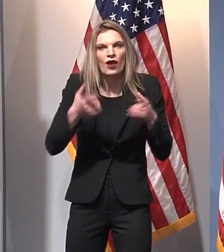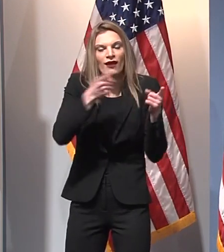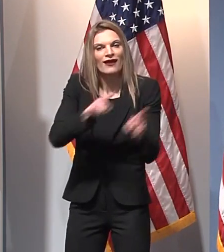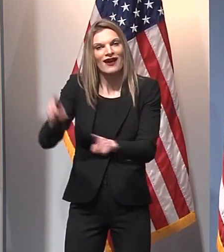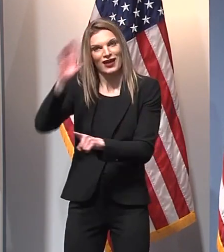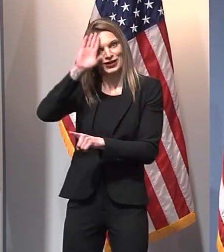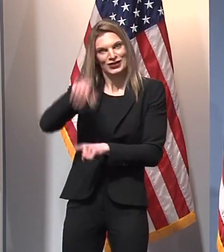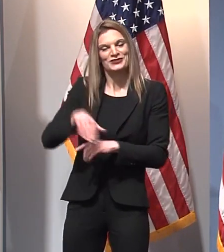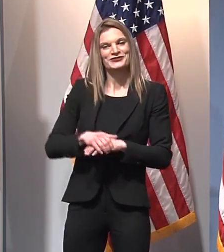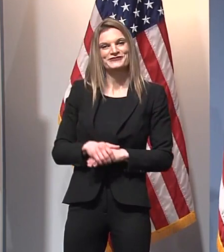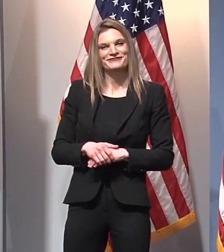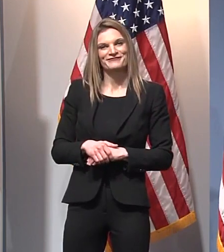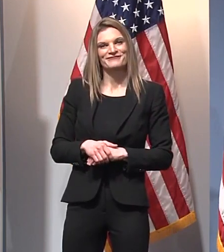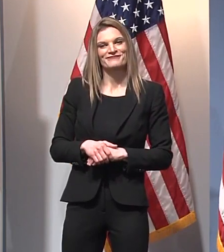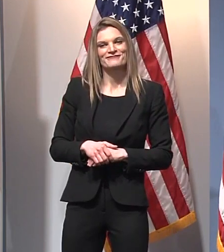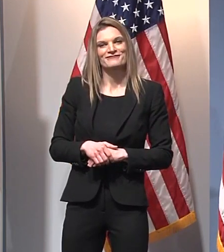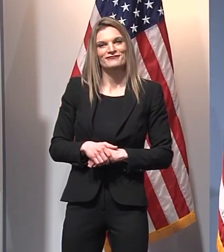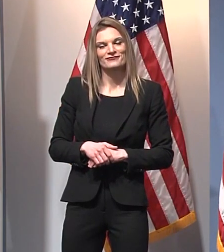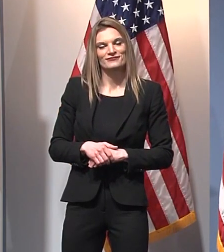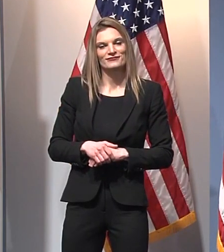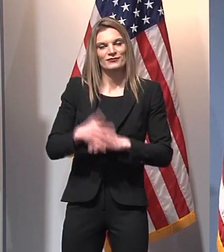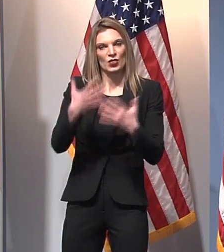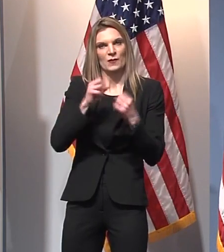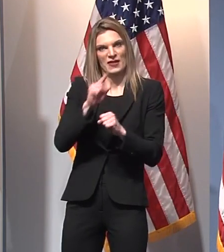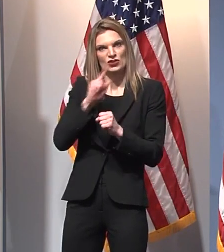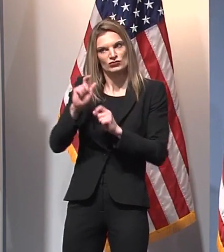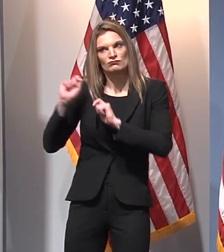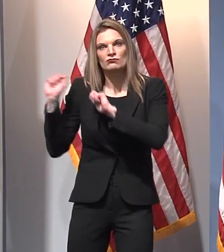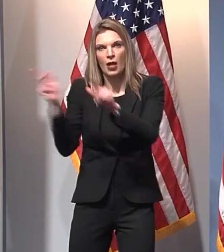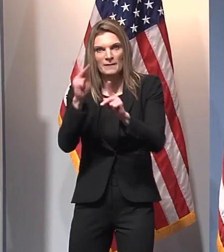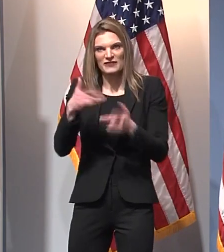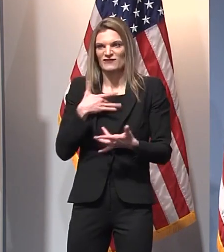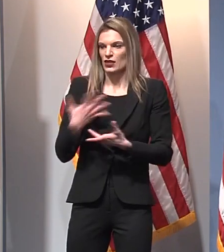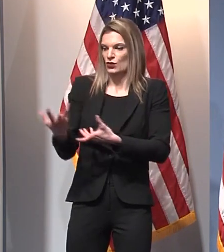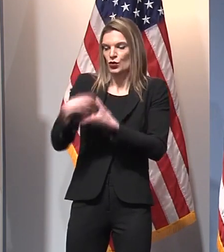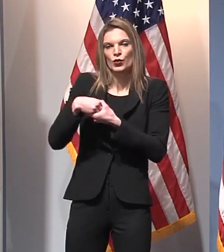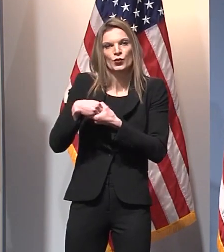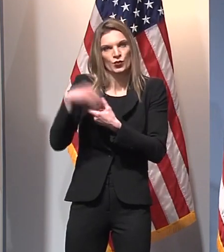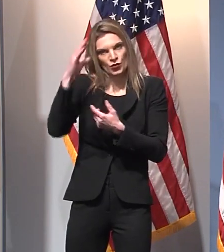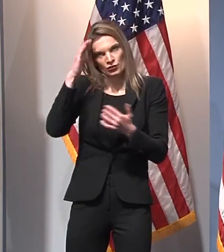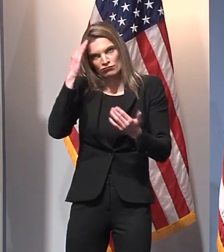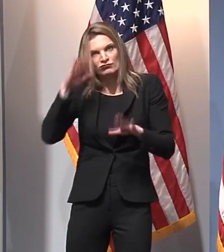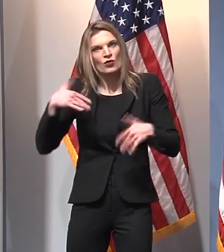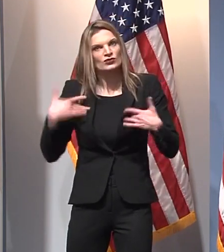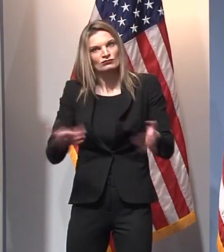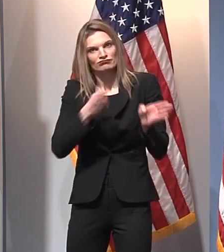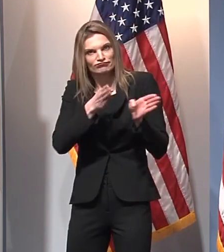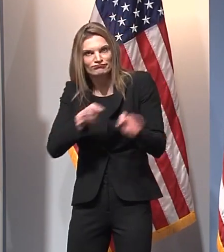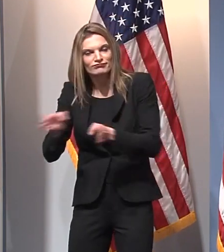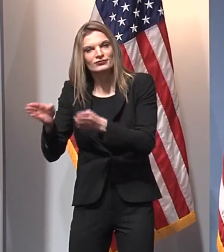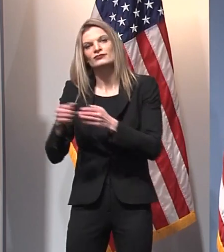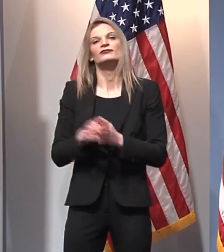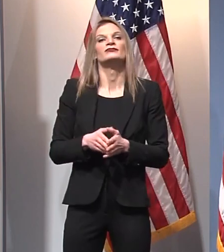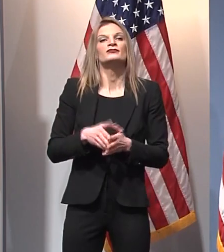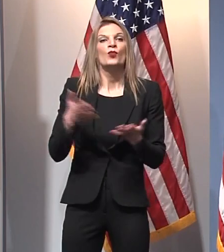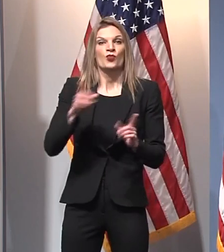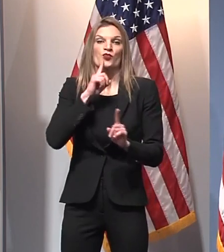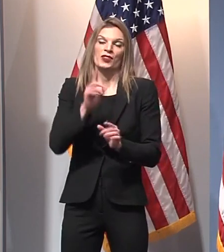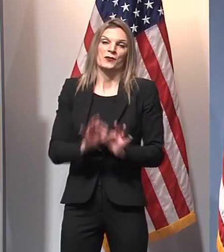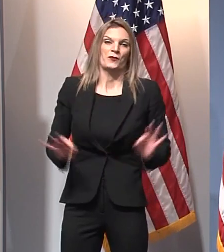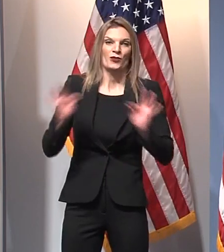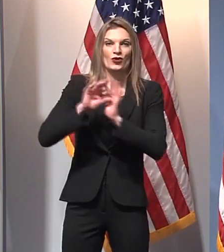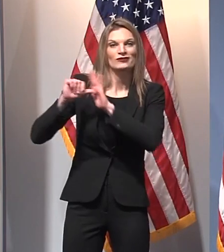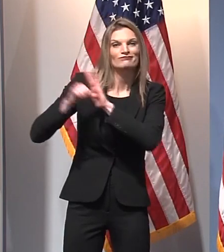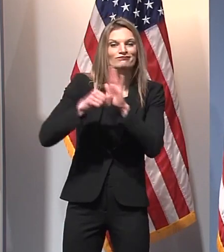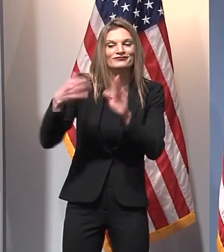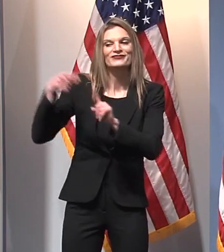that we include as many people in the conversation. At the end of the day, the North Star is always going to be the science and the numbers